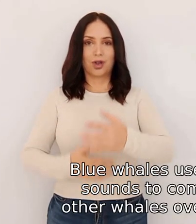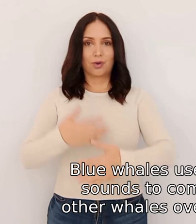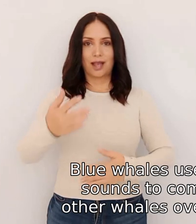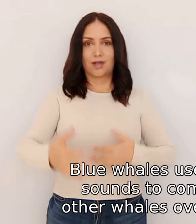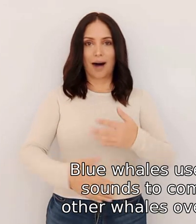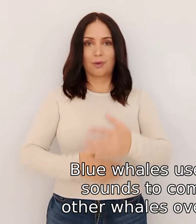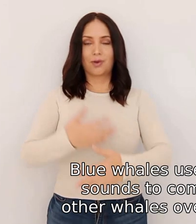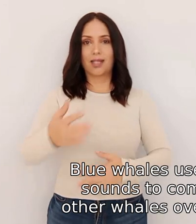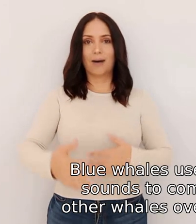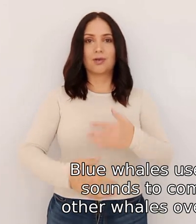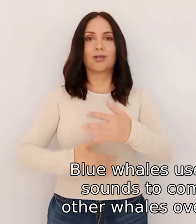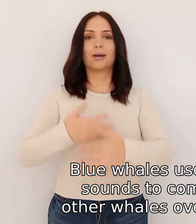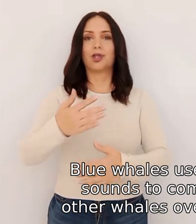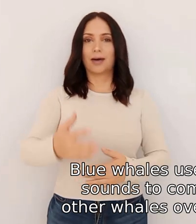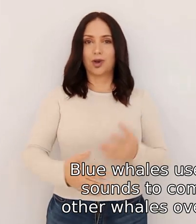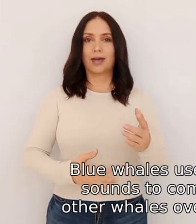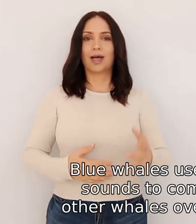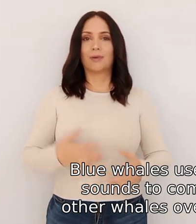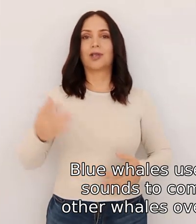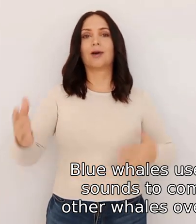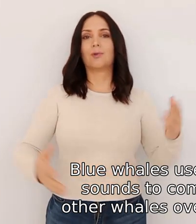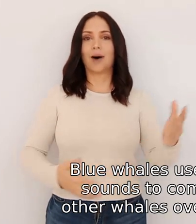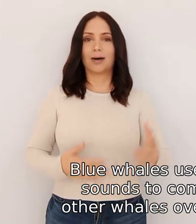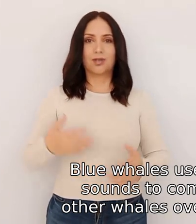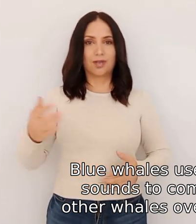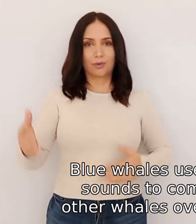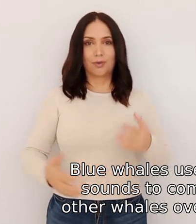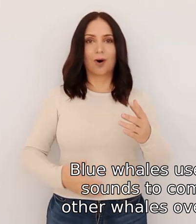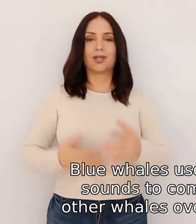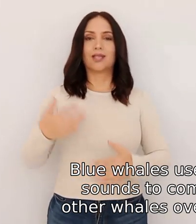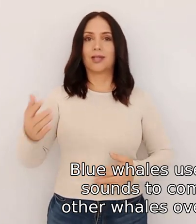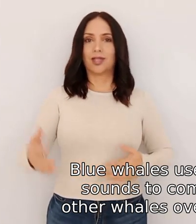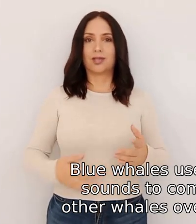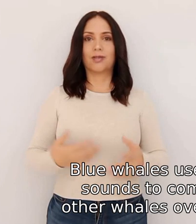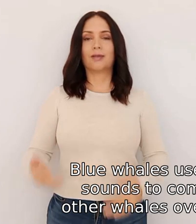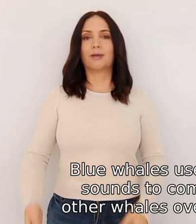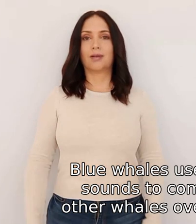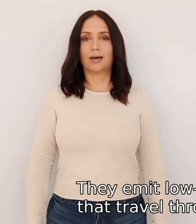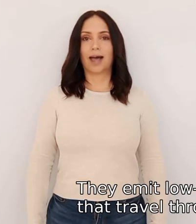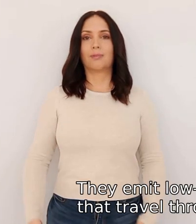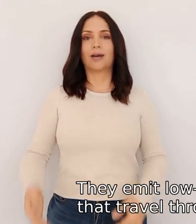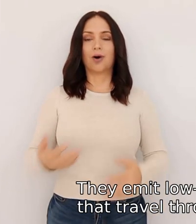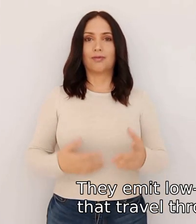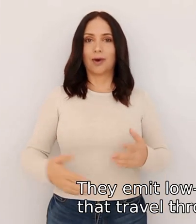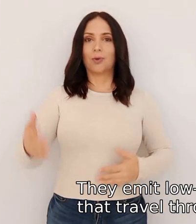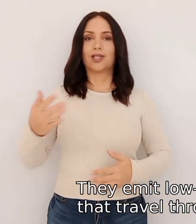use these powerful sounds to communicate with other whales over long distances they emit low frequency